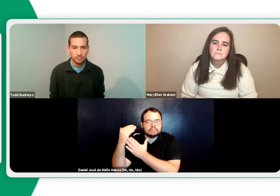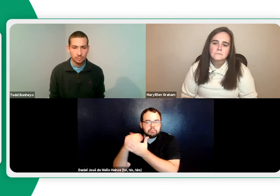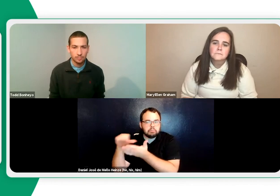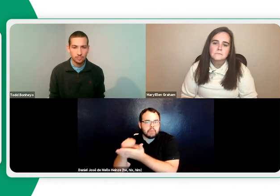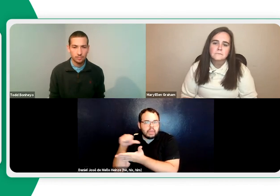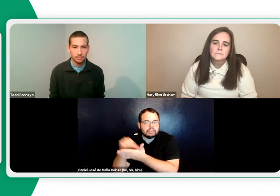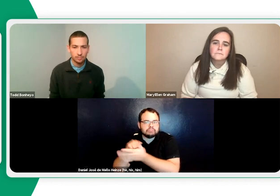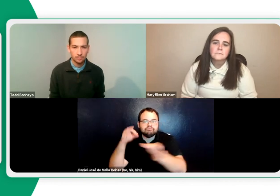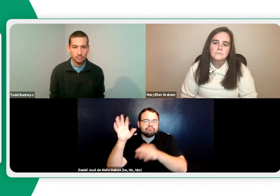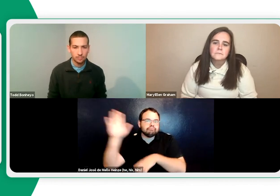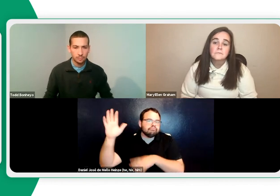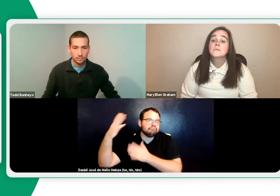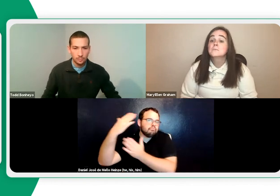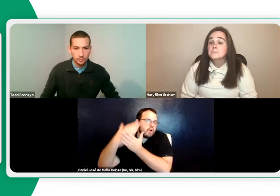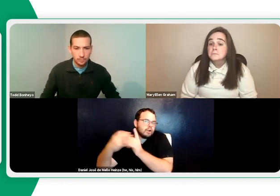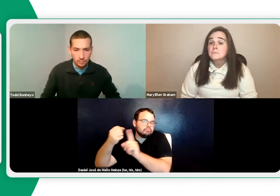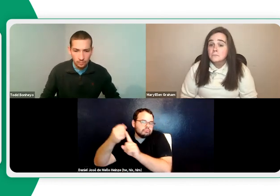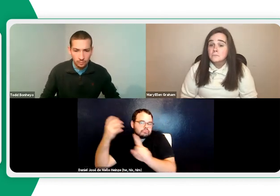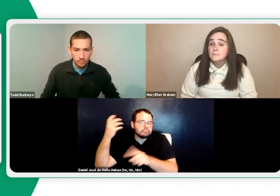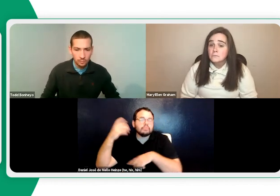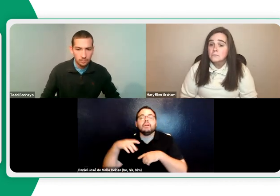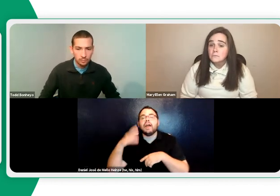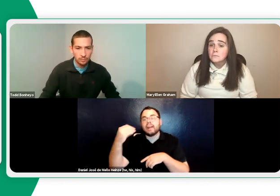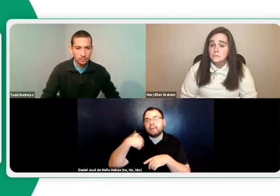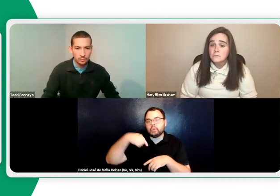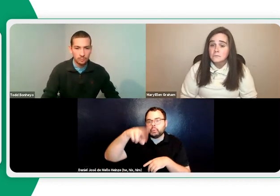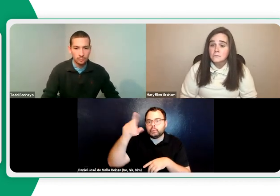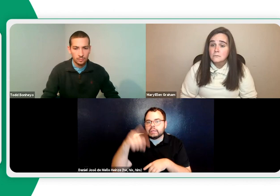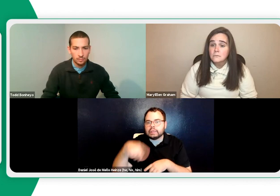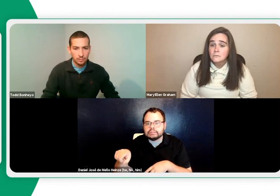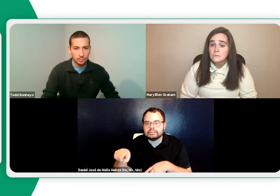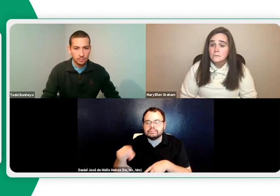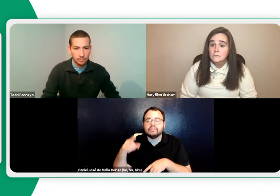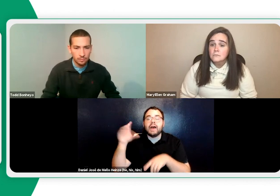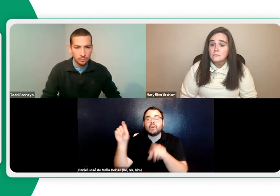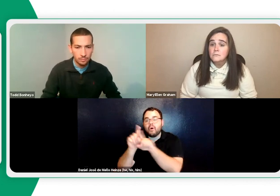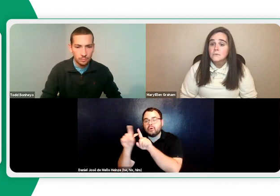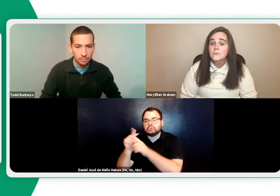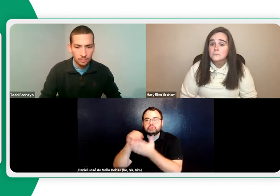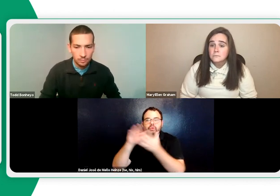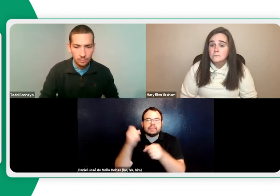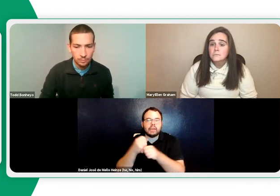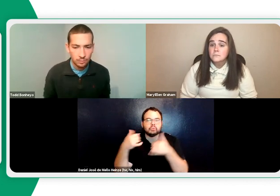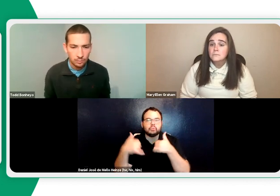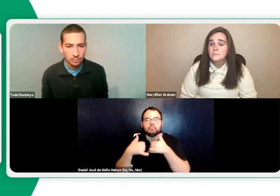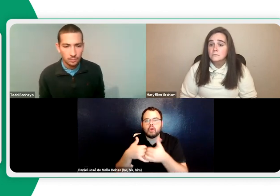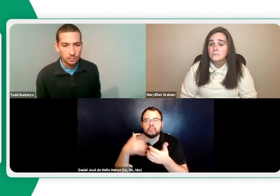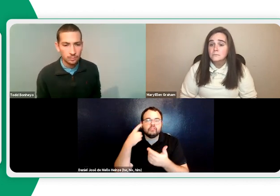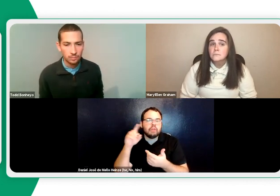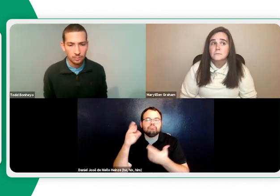There's even different lesson pages where you can do expansions on certain topics. They also have quizzes.